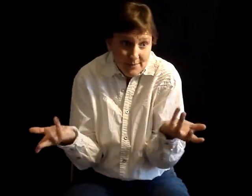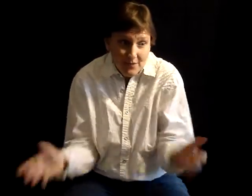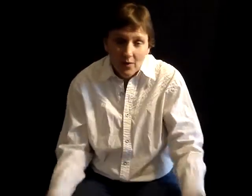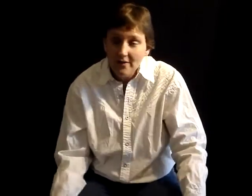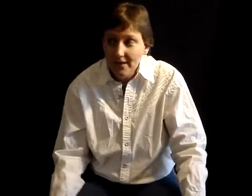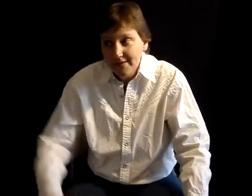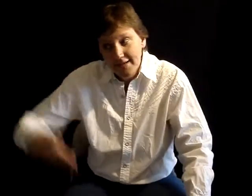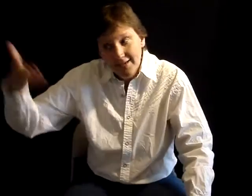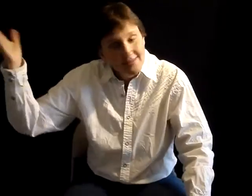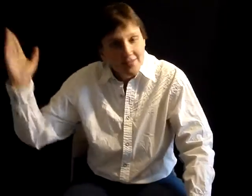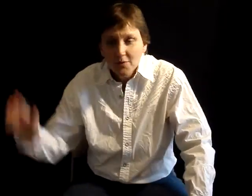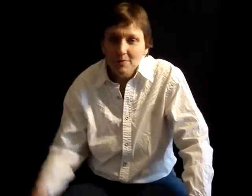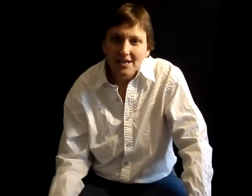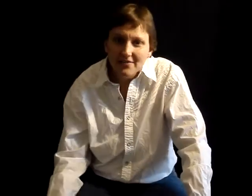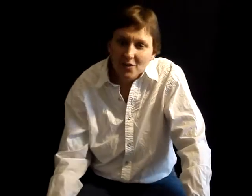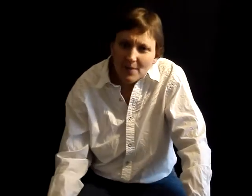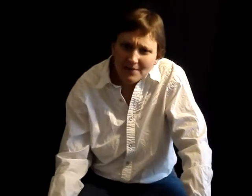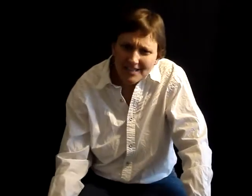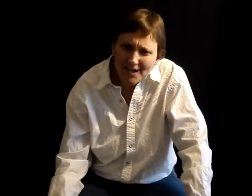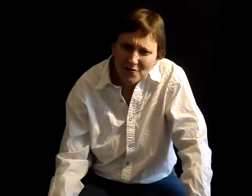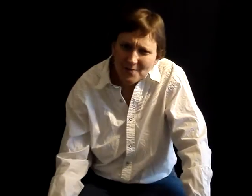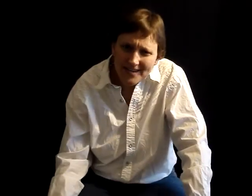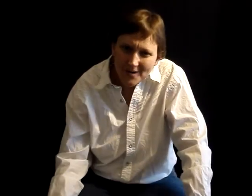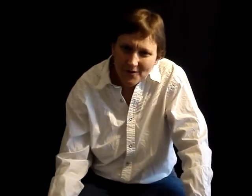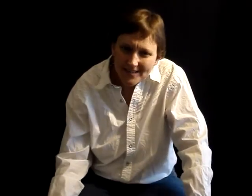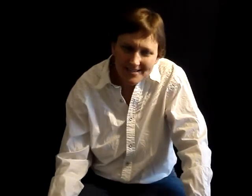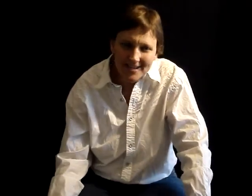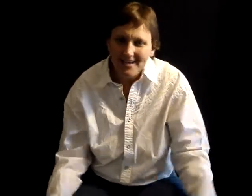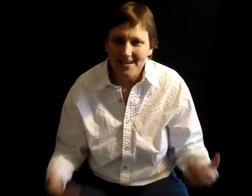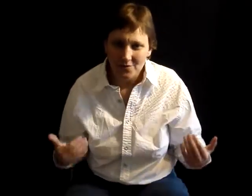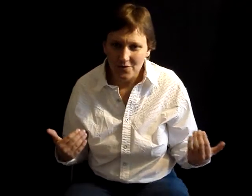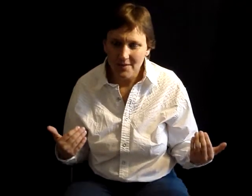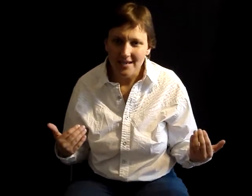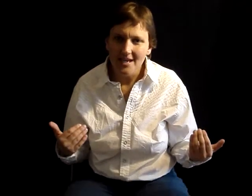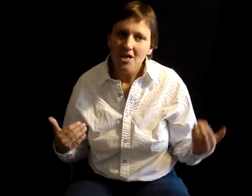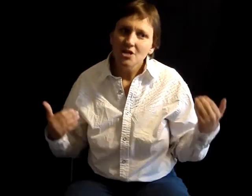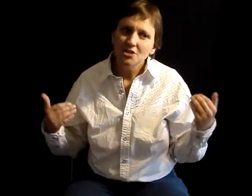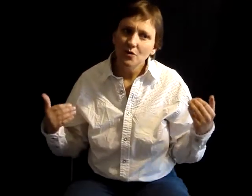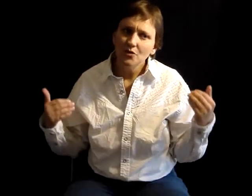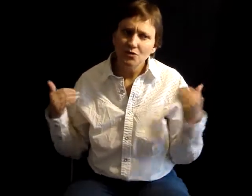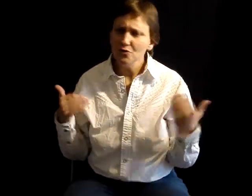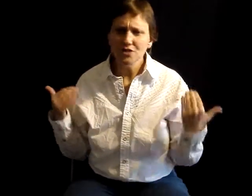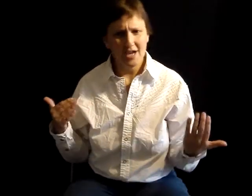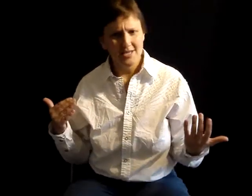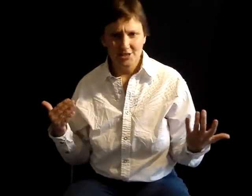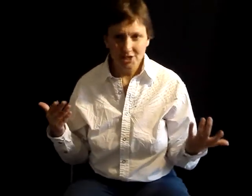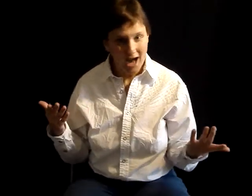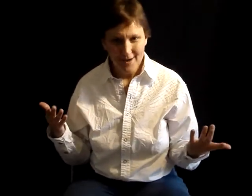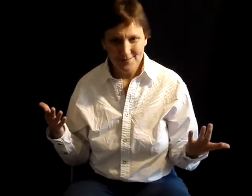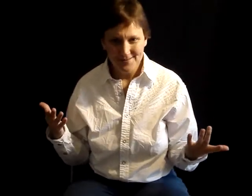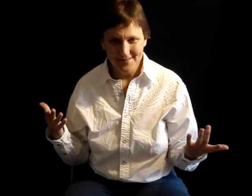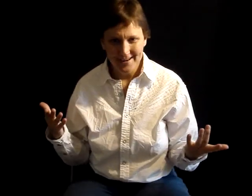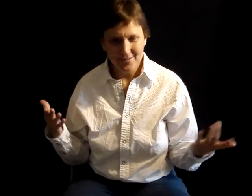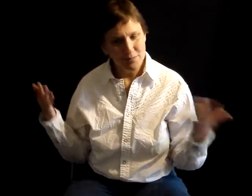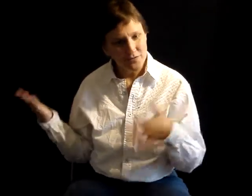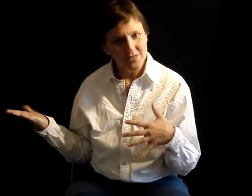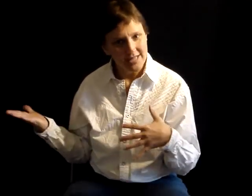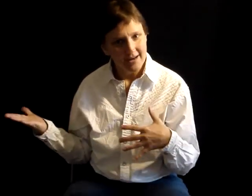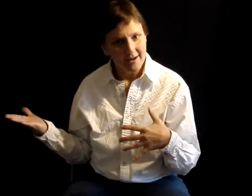me, well then there will be plenty of other people to take over my network. It's not going to end with me. So, the truth's not going to stop, right? The proof is there.